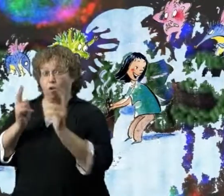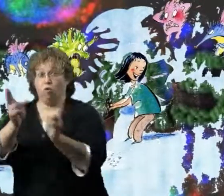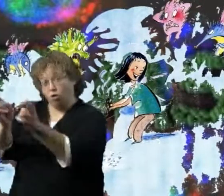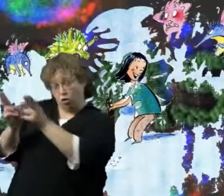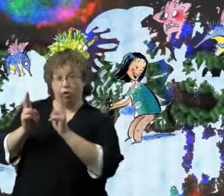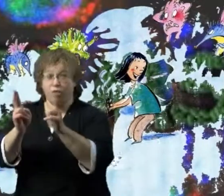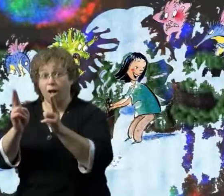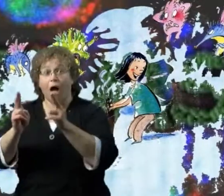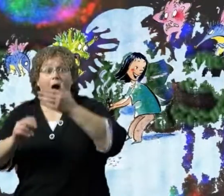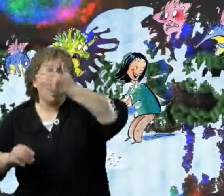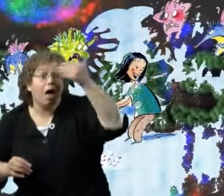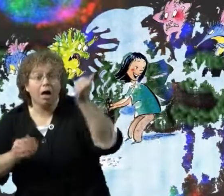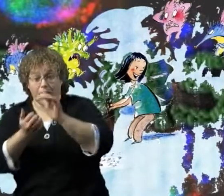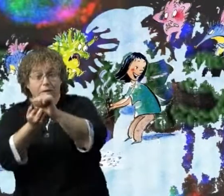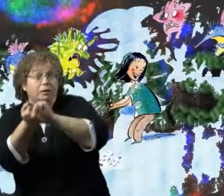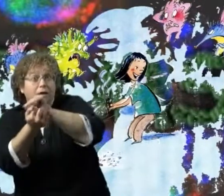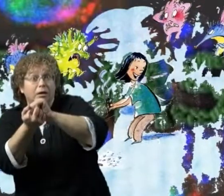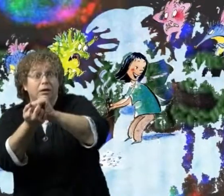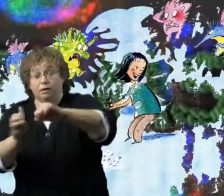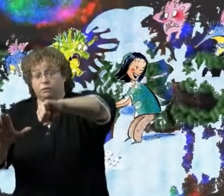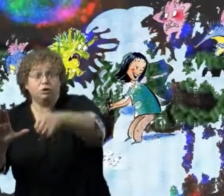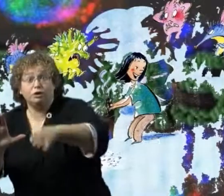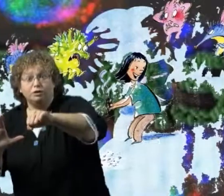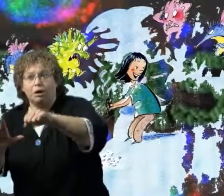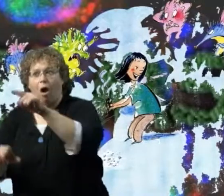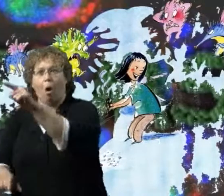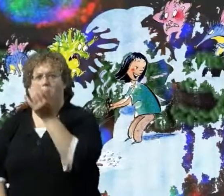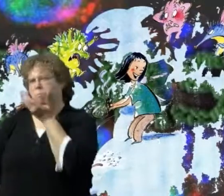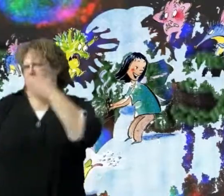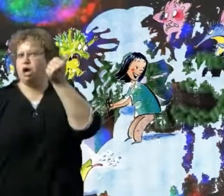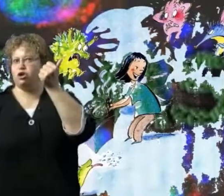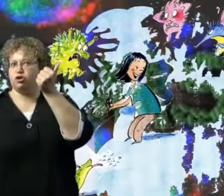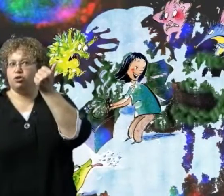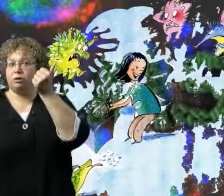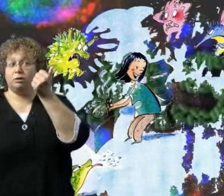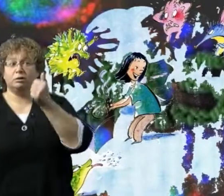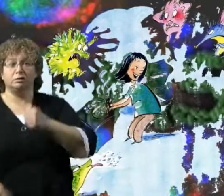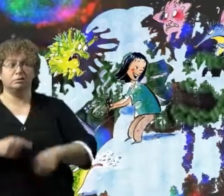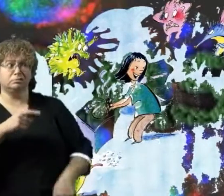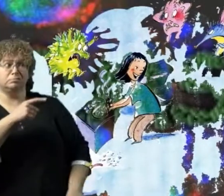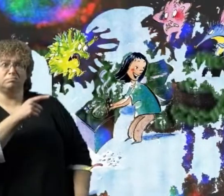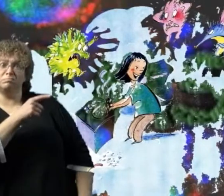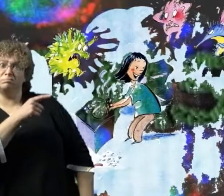Germs like hurry ups so much better Than some careful never forgetter